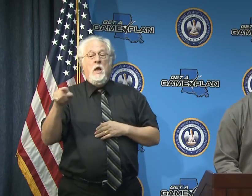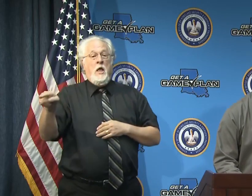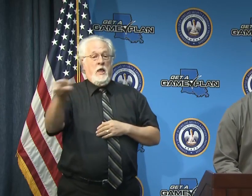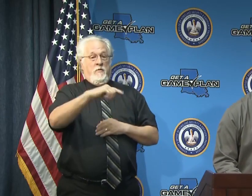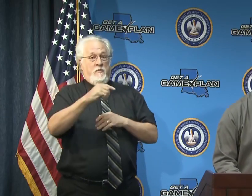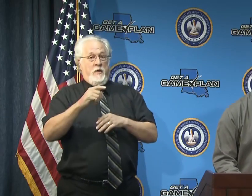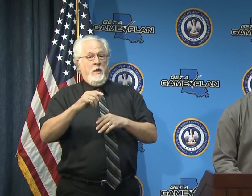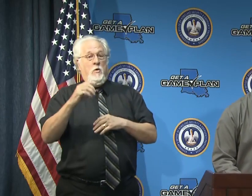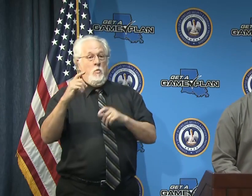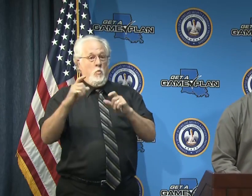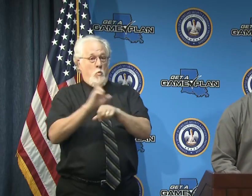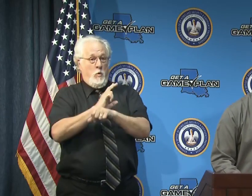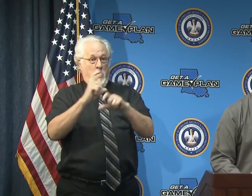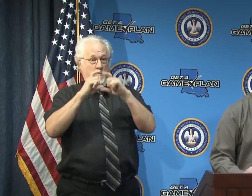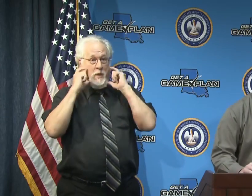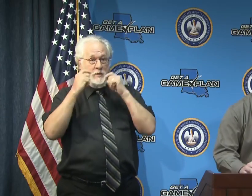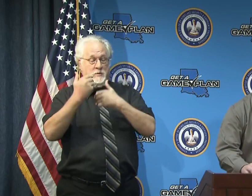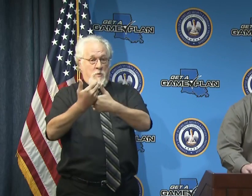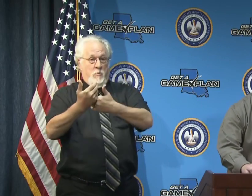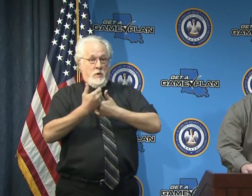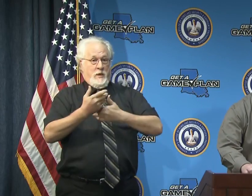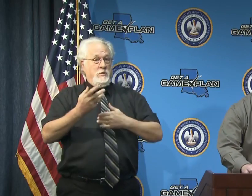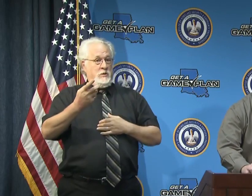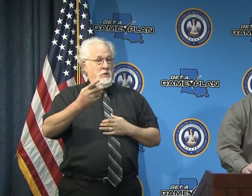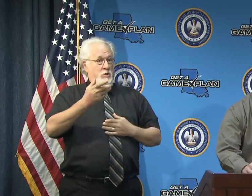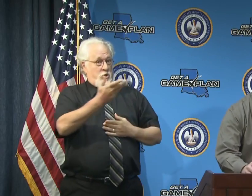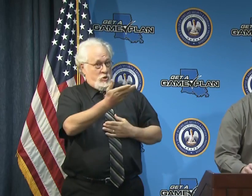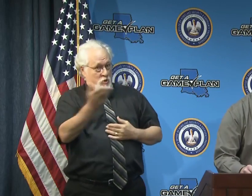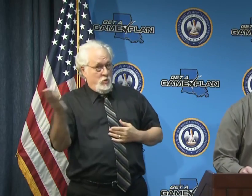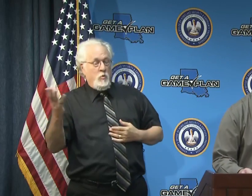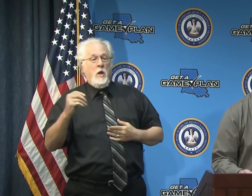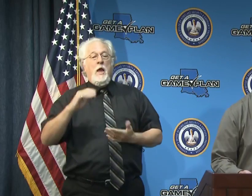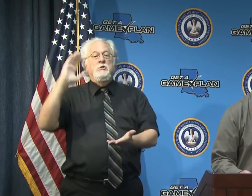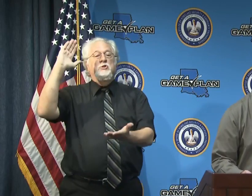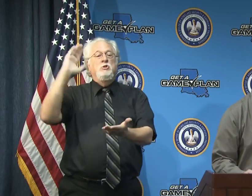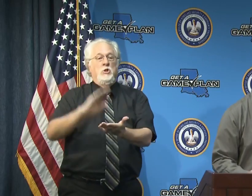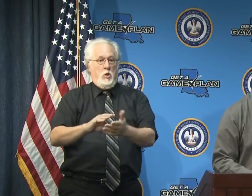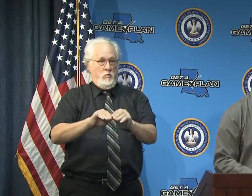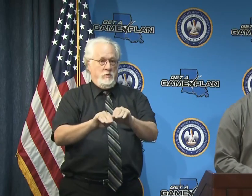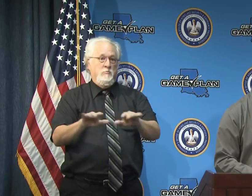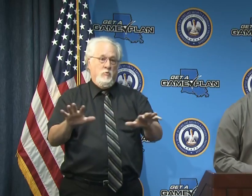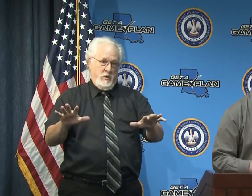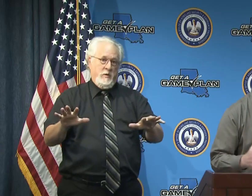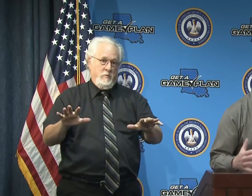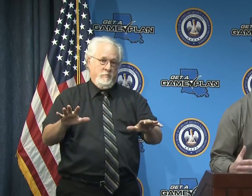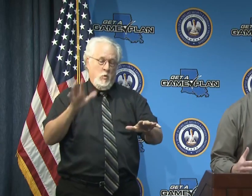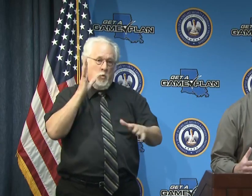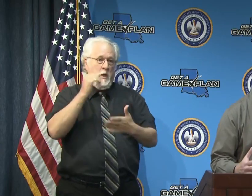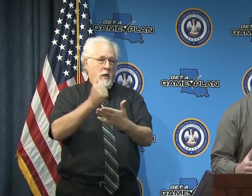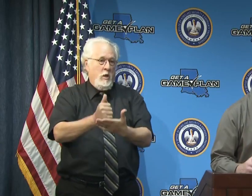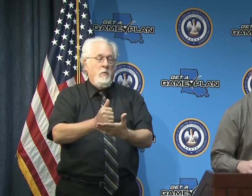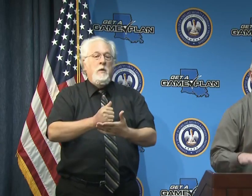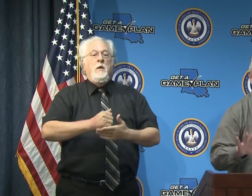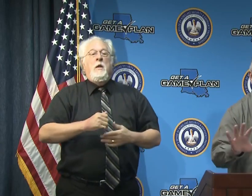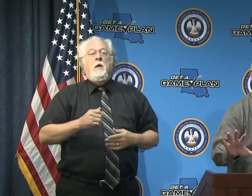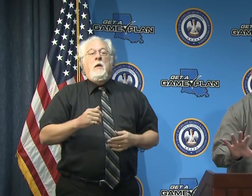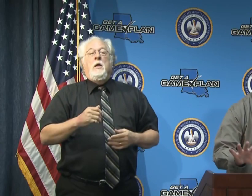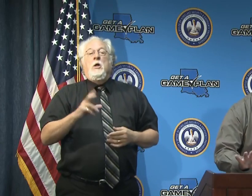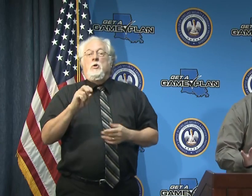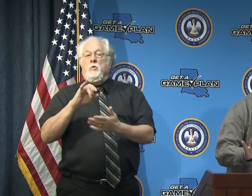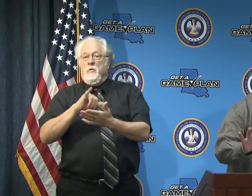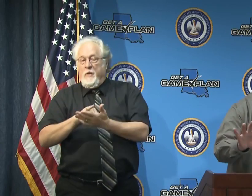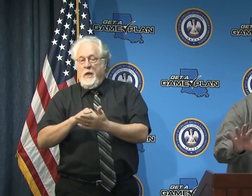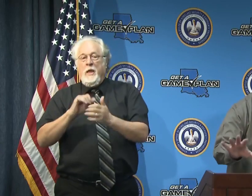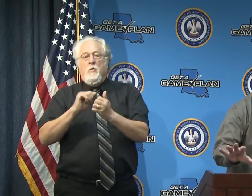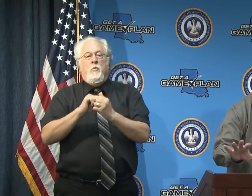masks they're protecting you and it's an important part of slowing the spread and we need to do this along with